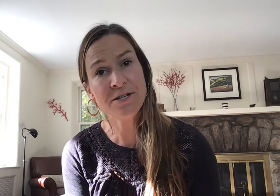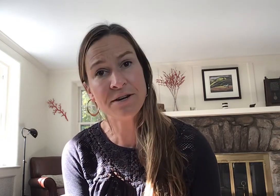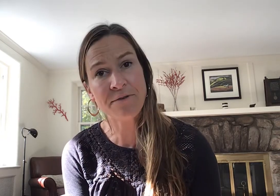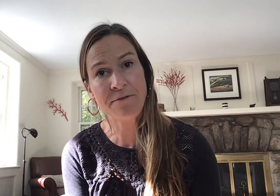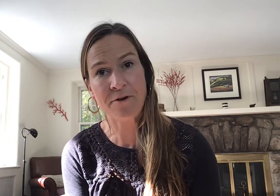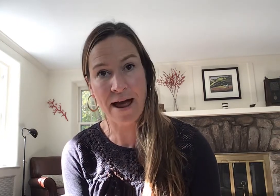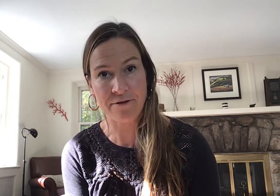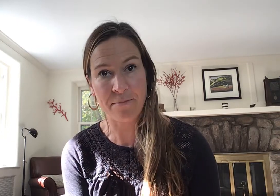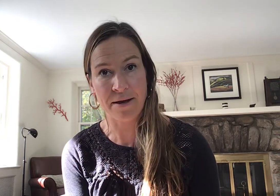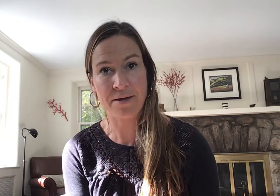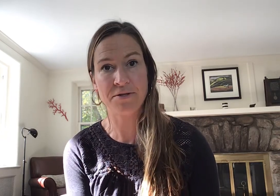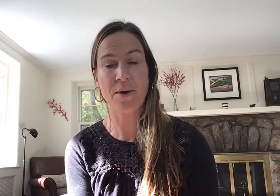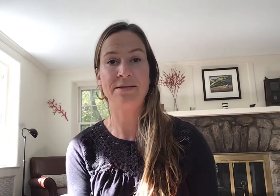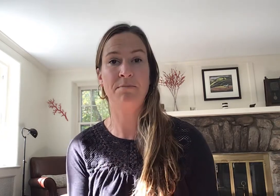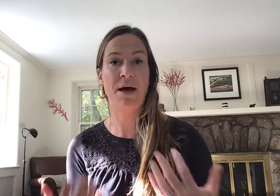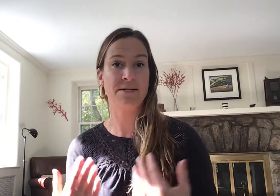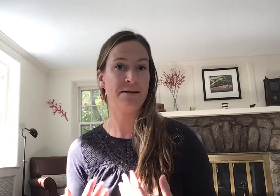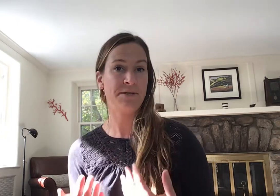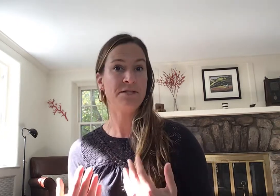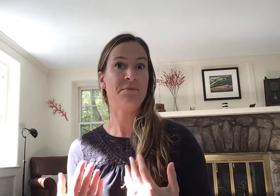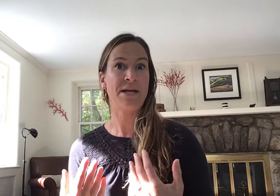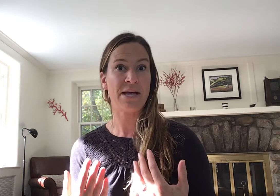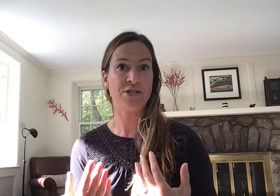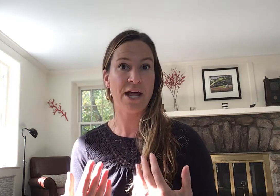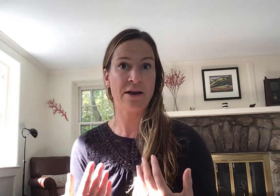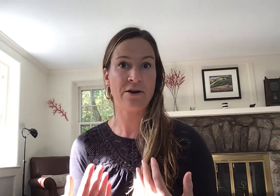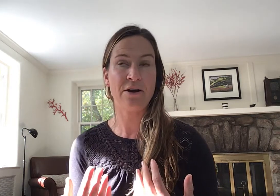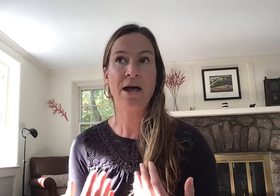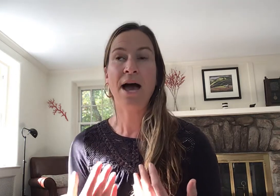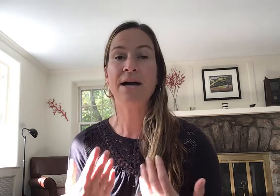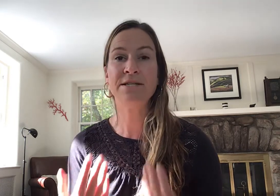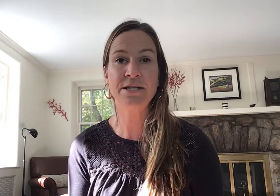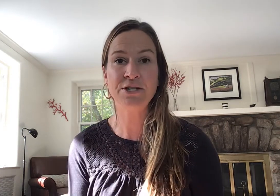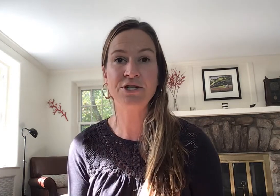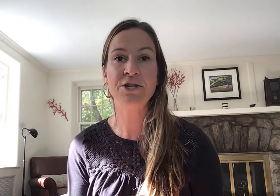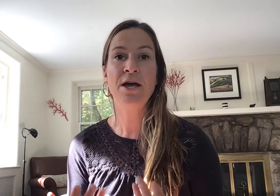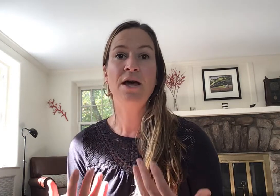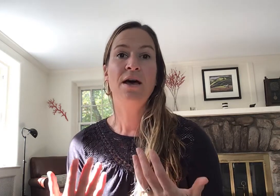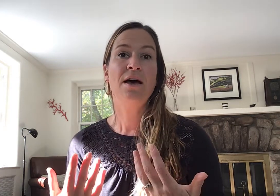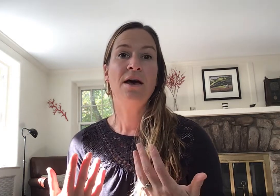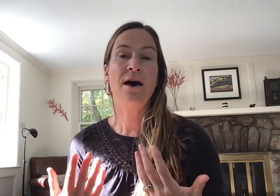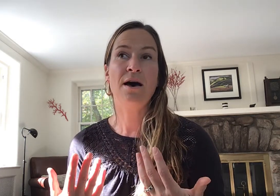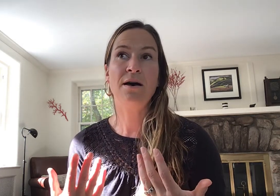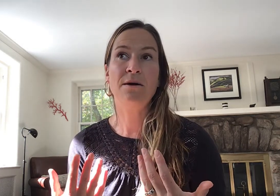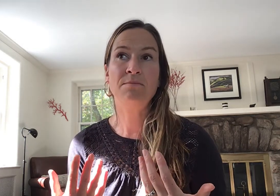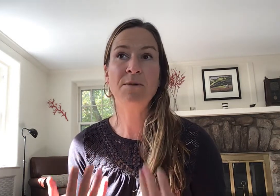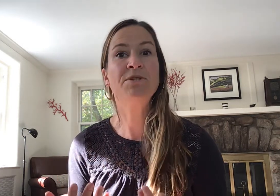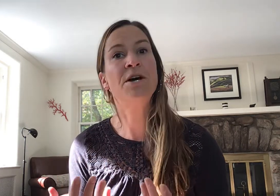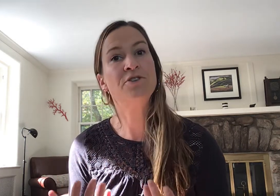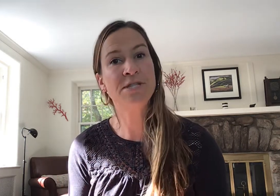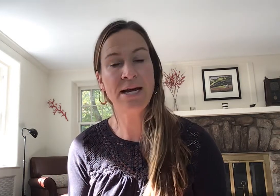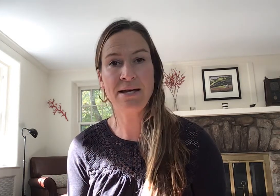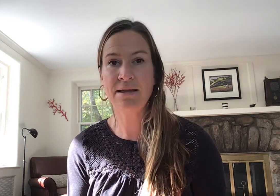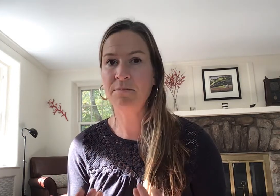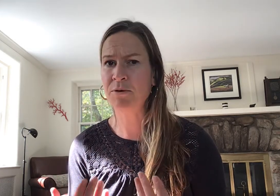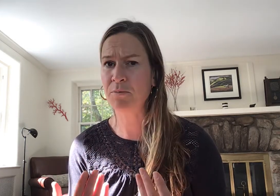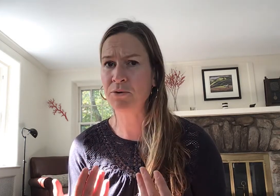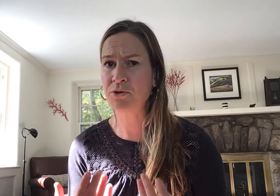going to look different for everybody so as a positive discipline educator i teach uh people to understand that people